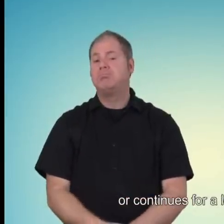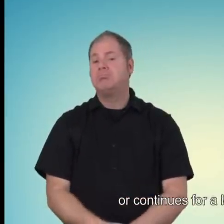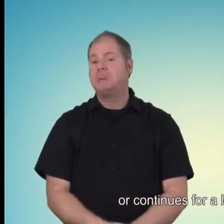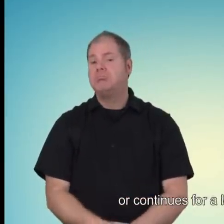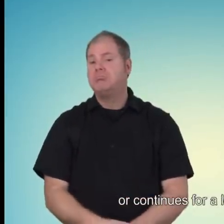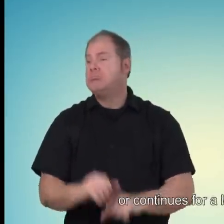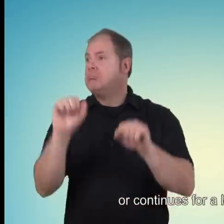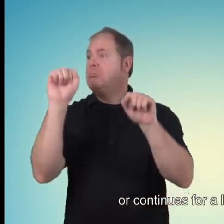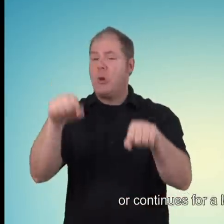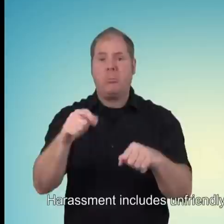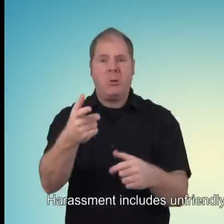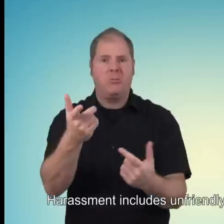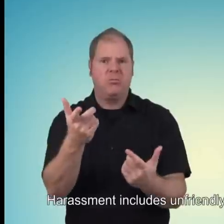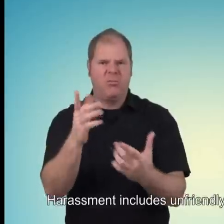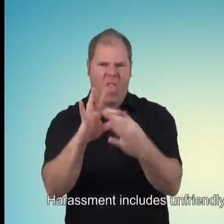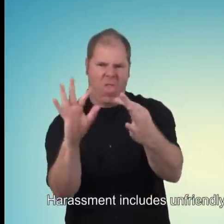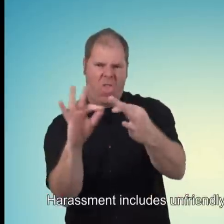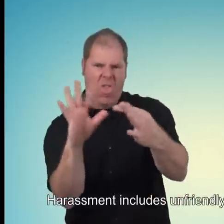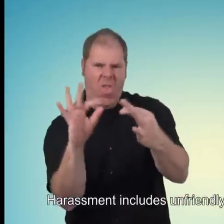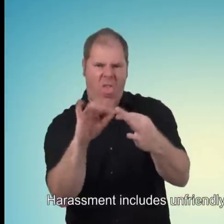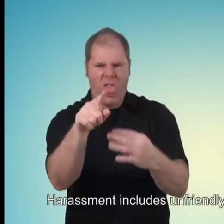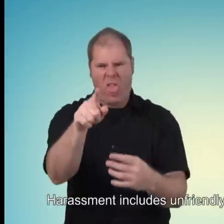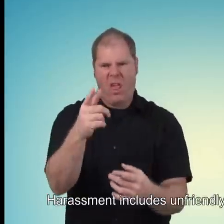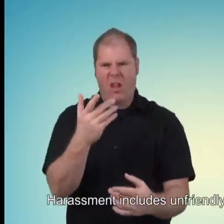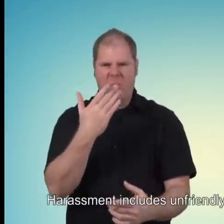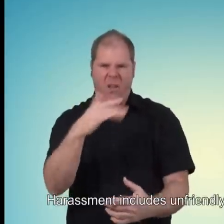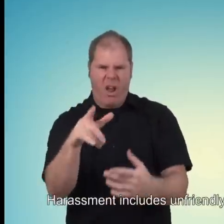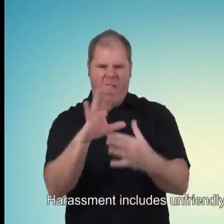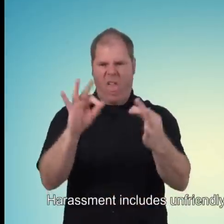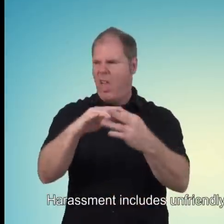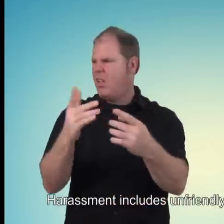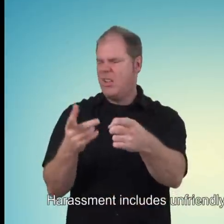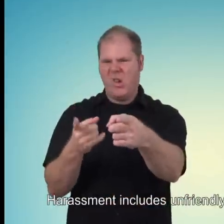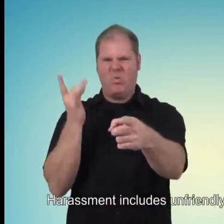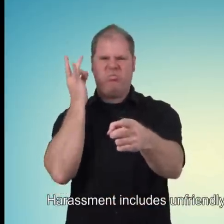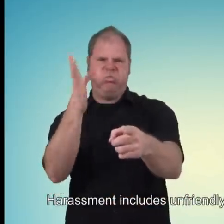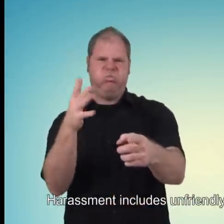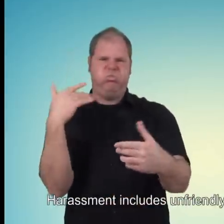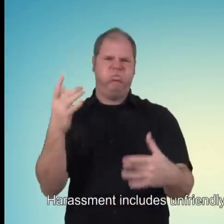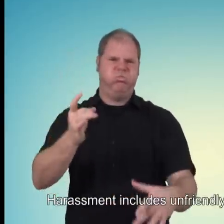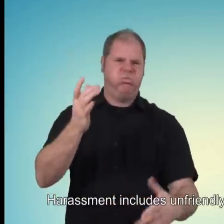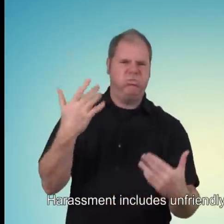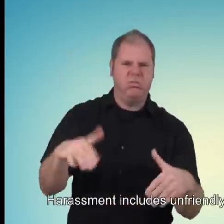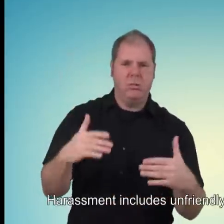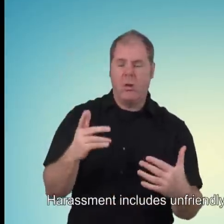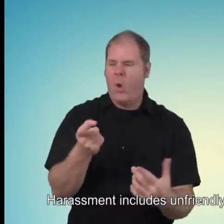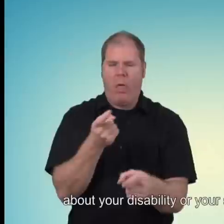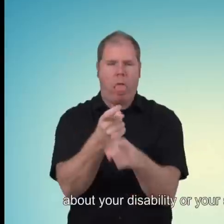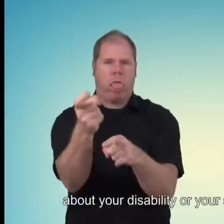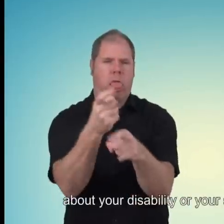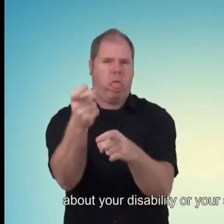includes unfriendly comments or teasing about your disability or your sexual preferences